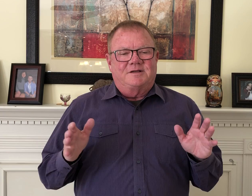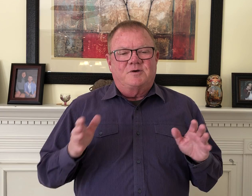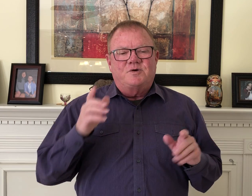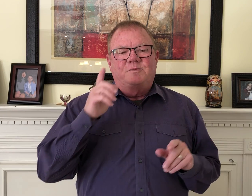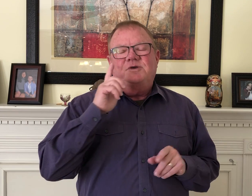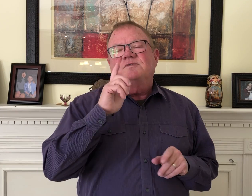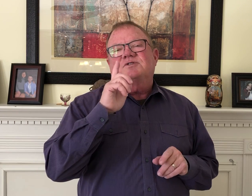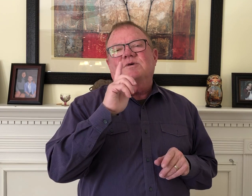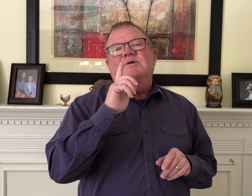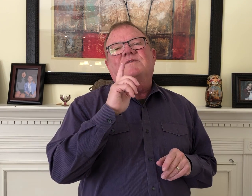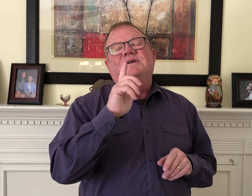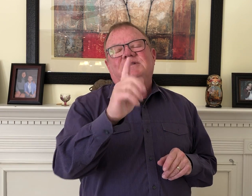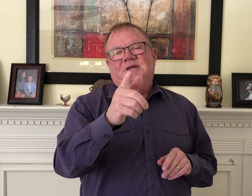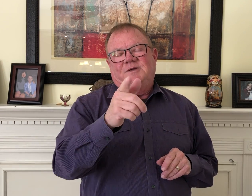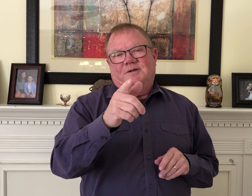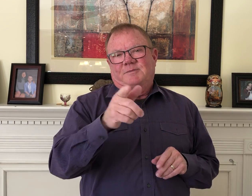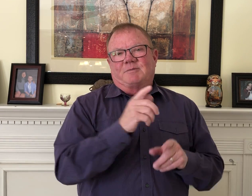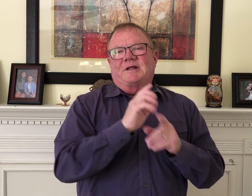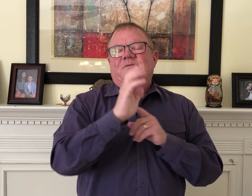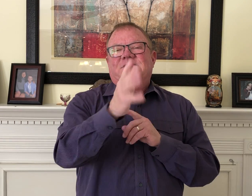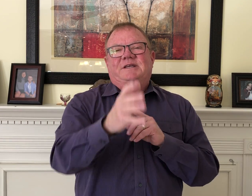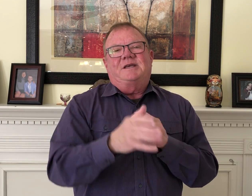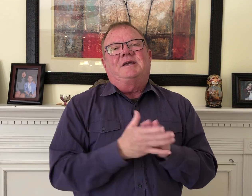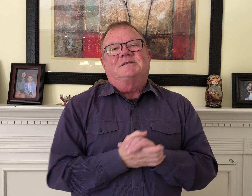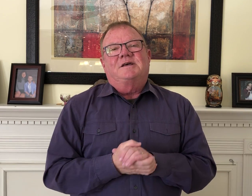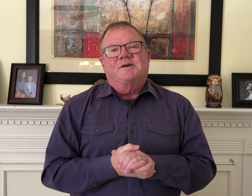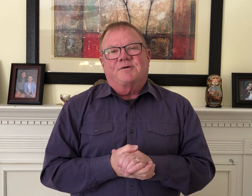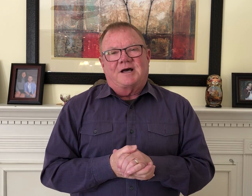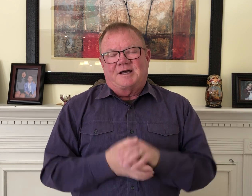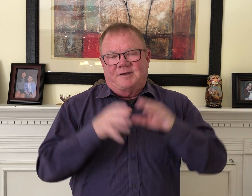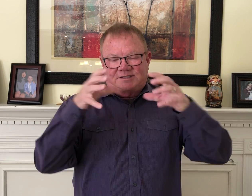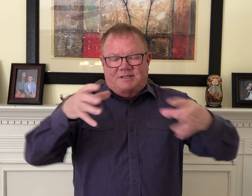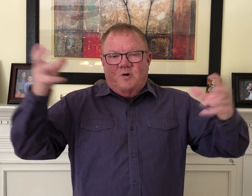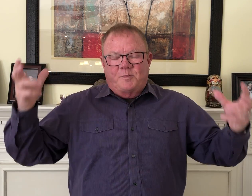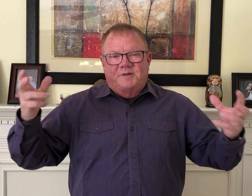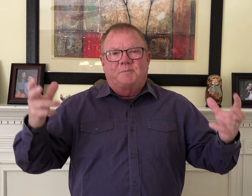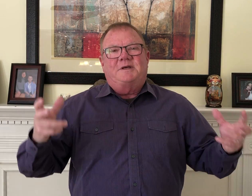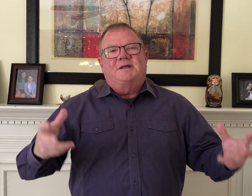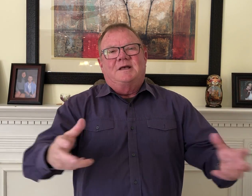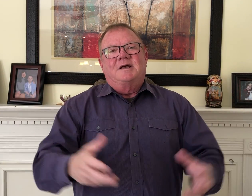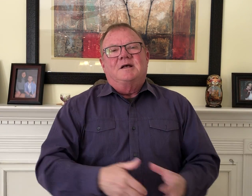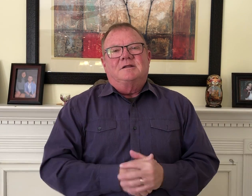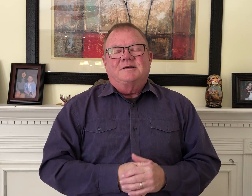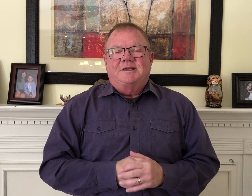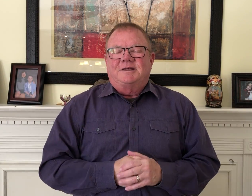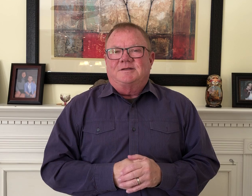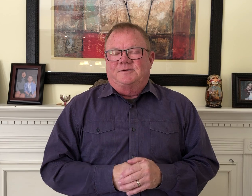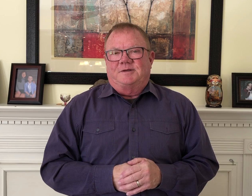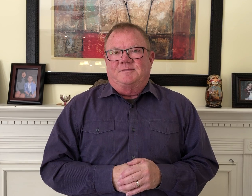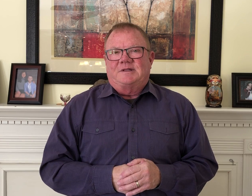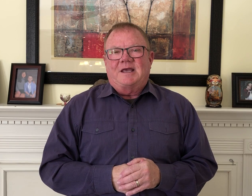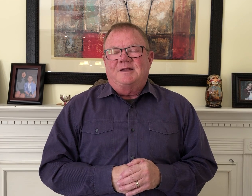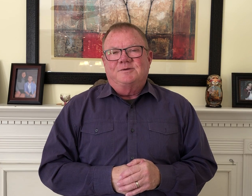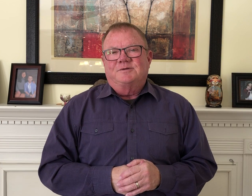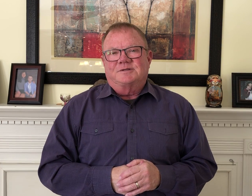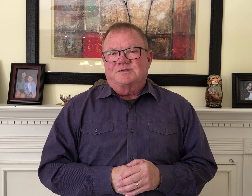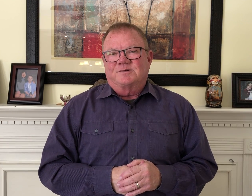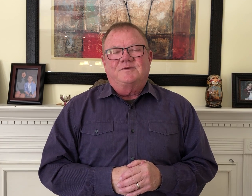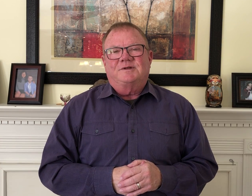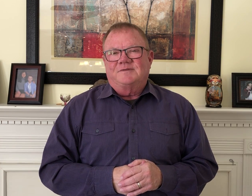whom you serve continually. Remember, that was the king's cry as he opened the pit looking into him. Daniel, the servant of